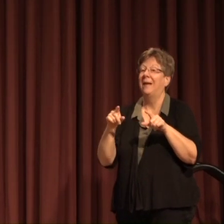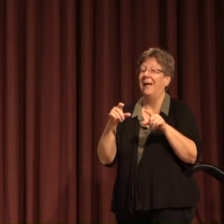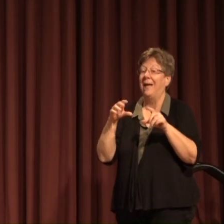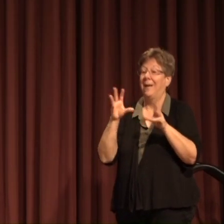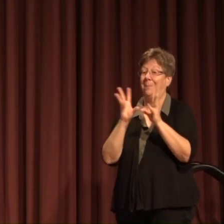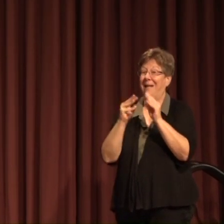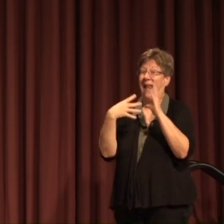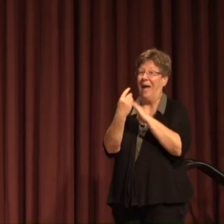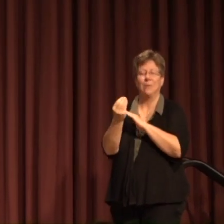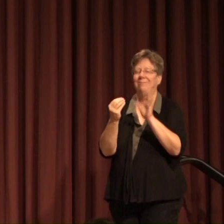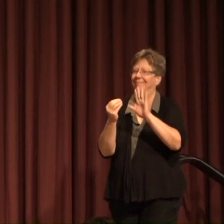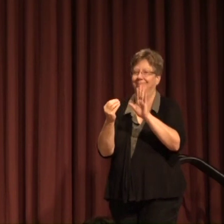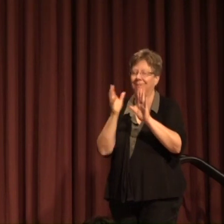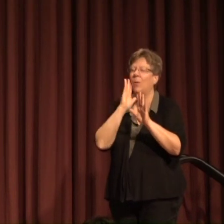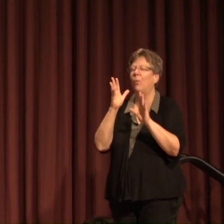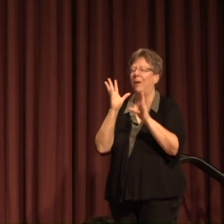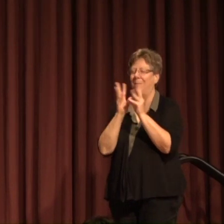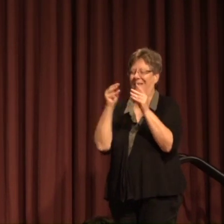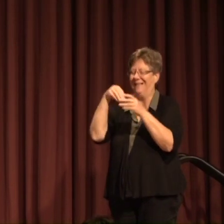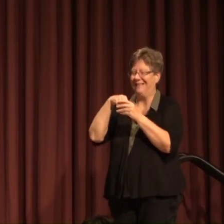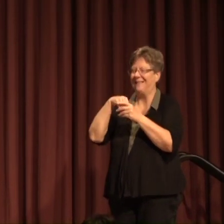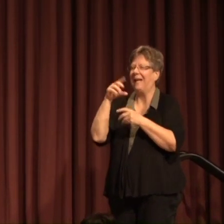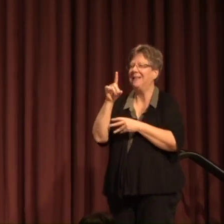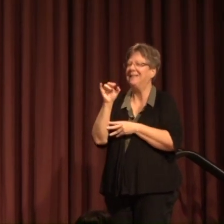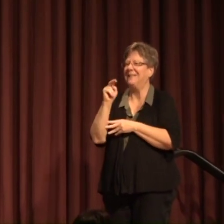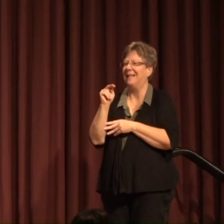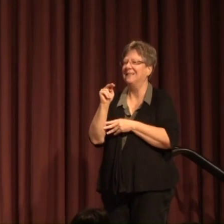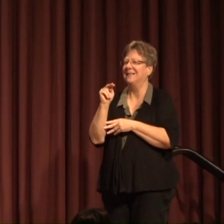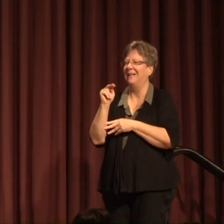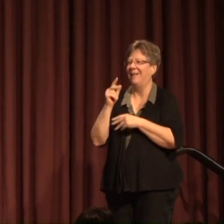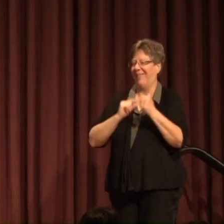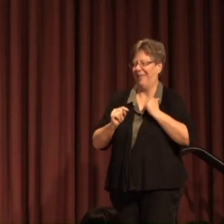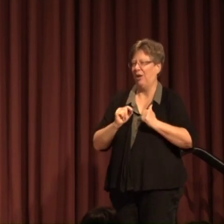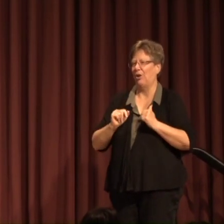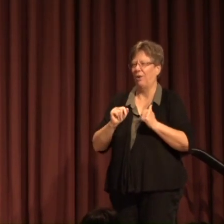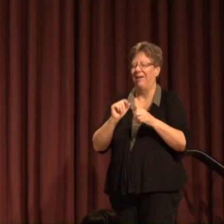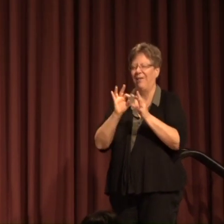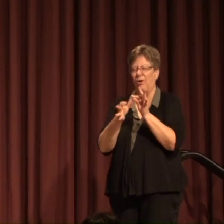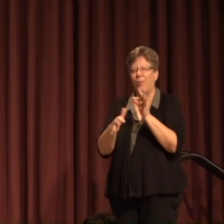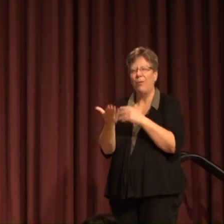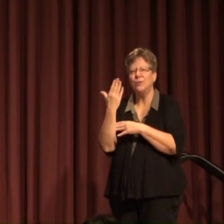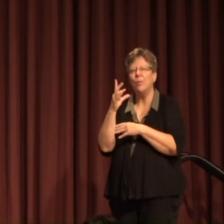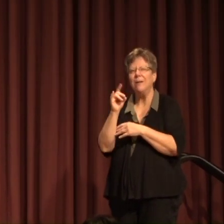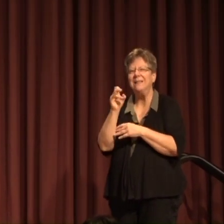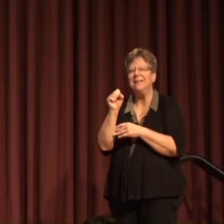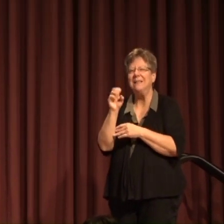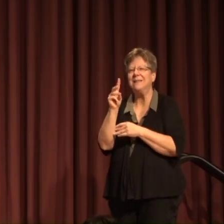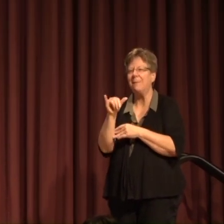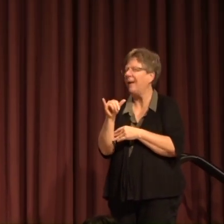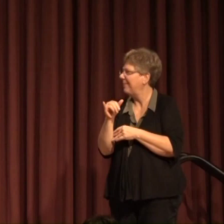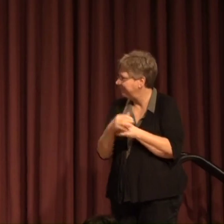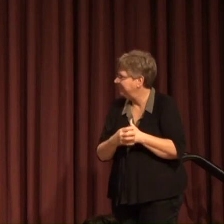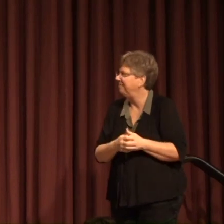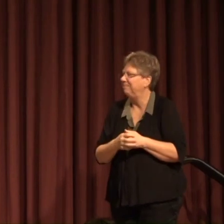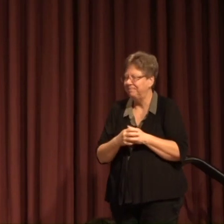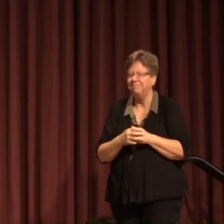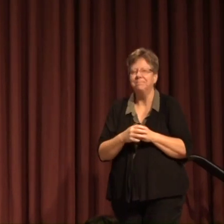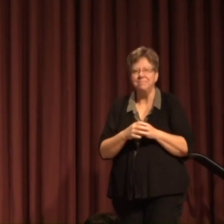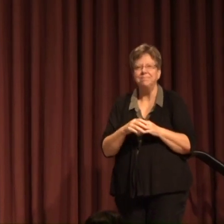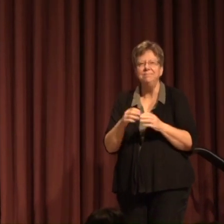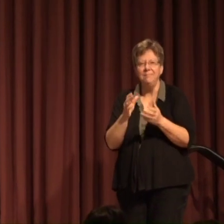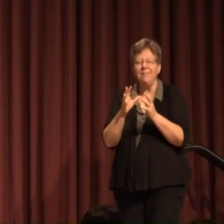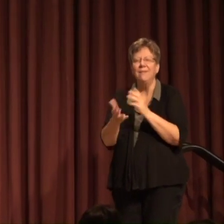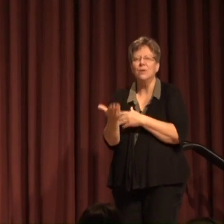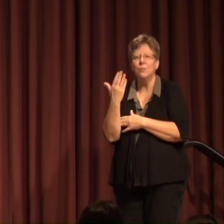be at Denison theater tonight at 8 o'clock our interpreter this morning is Denise May thank you Denise for helping us